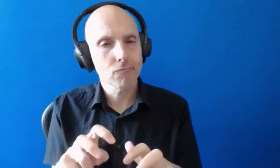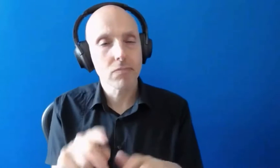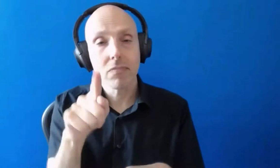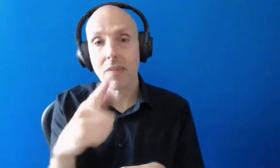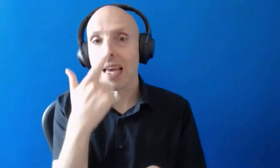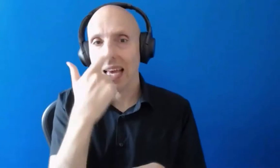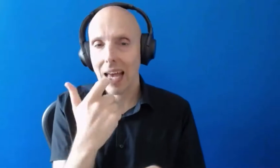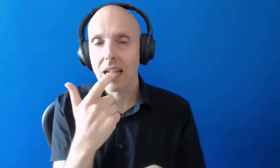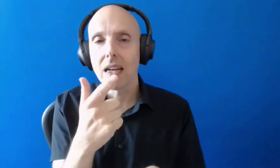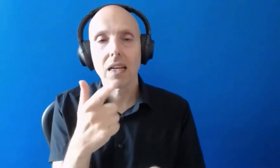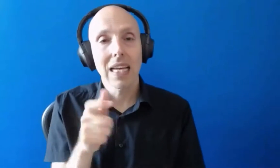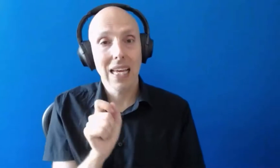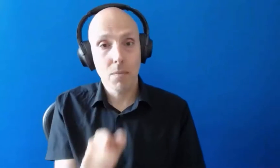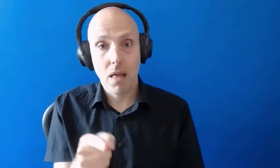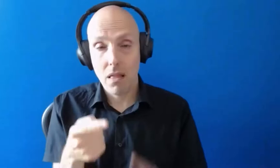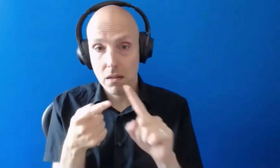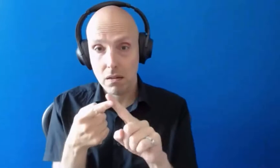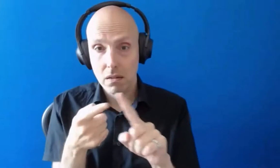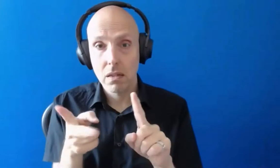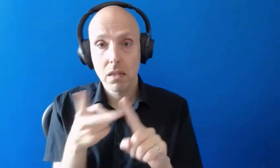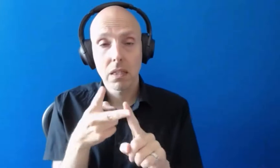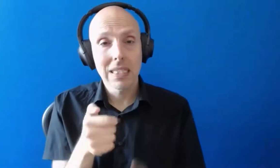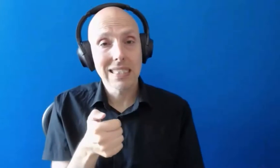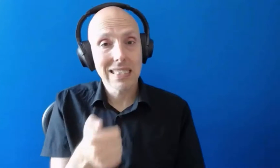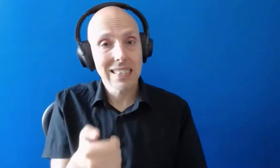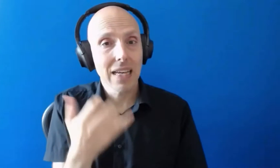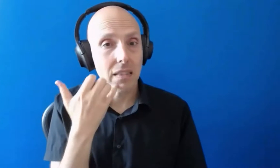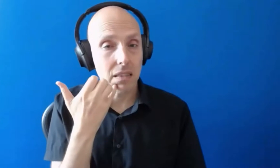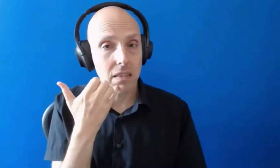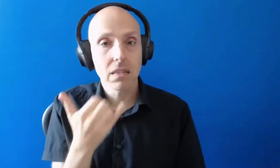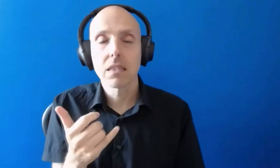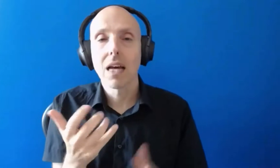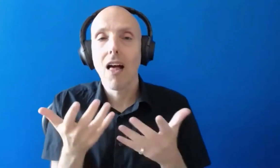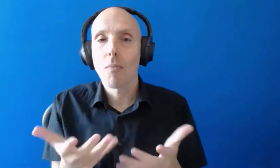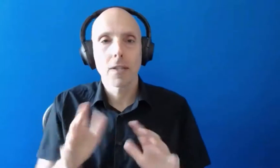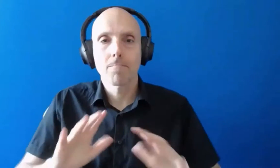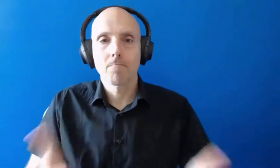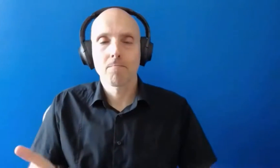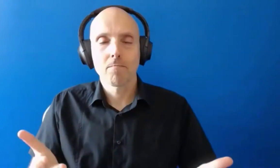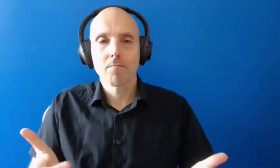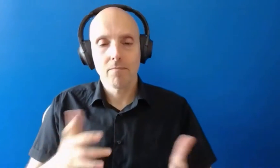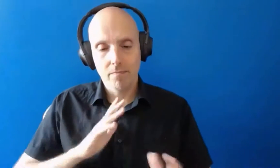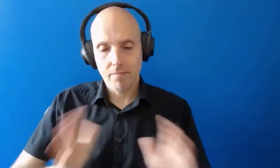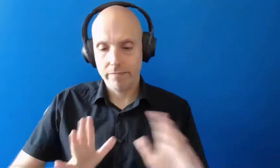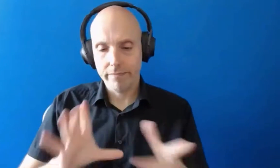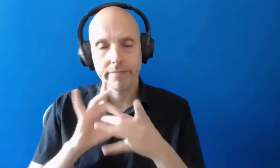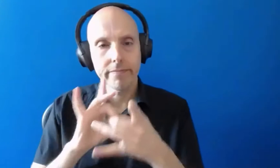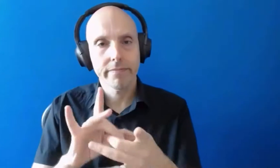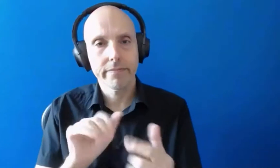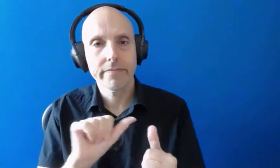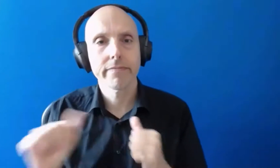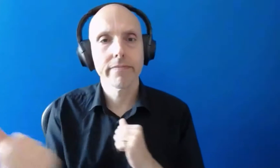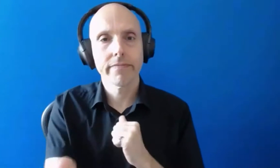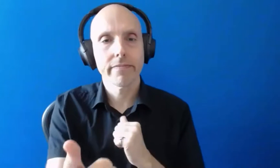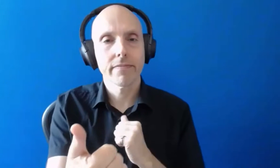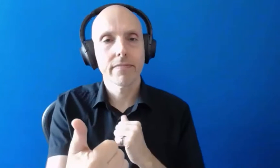us and via email via text phone um but at the moment we don't have um a bsl relay um